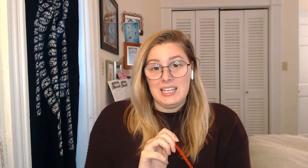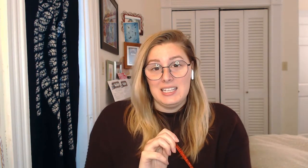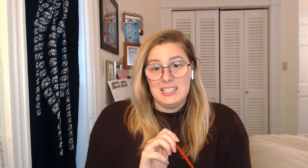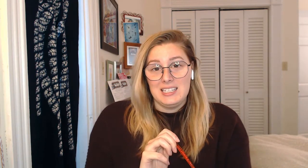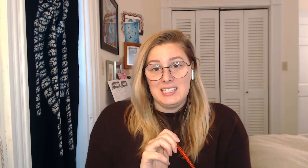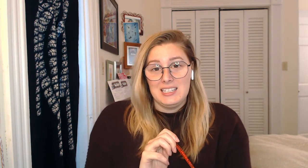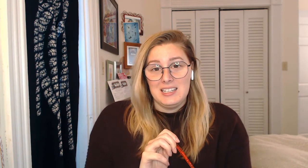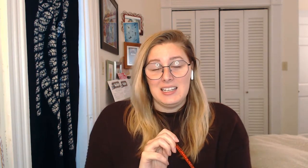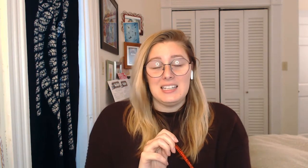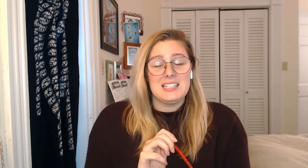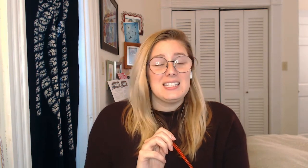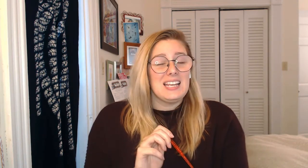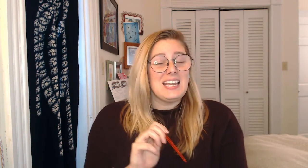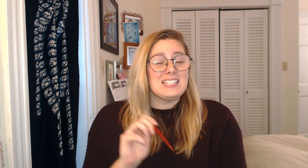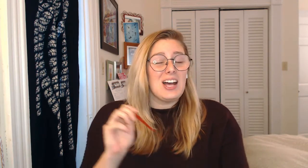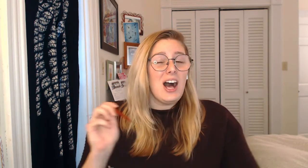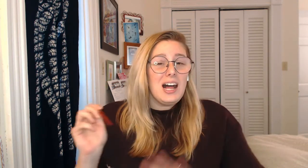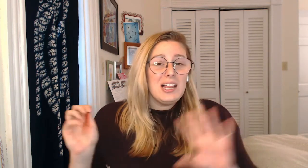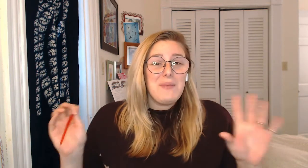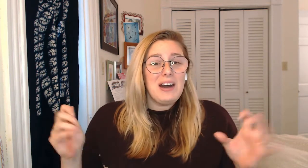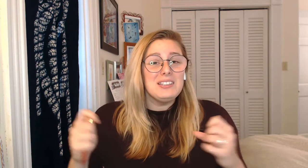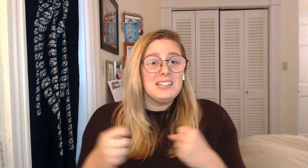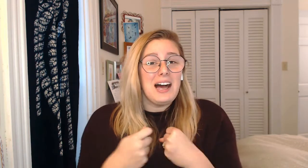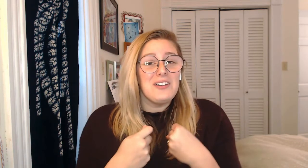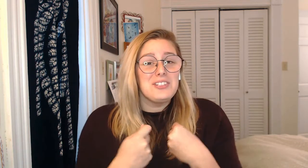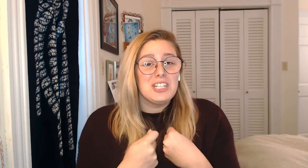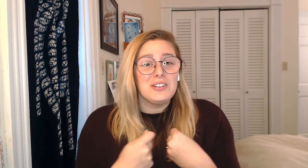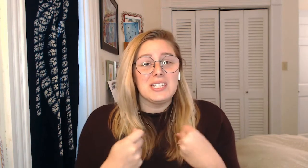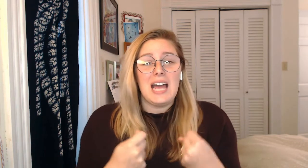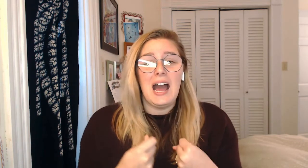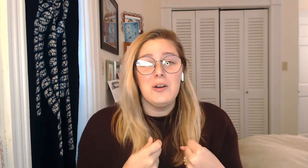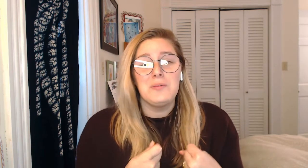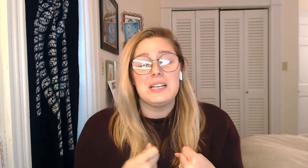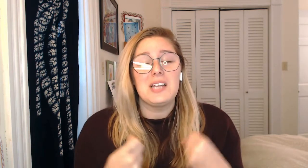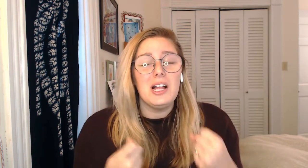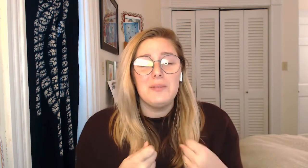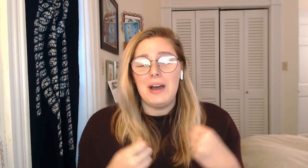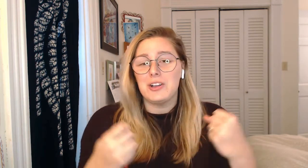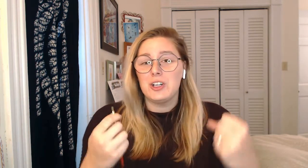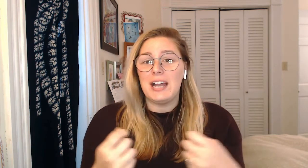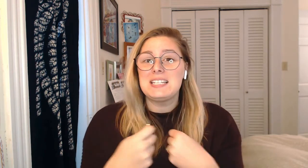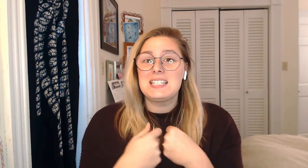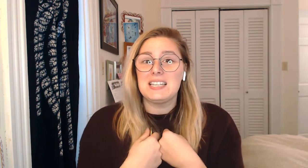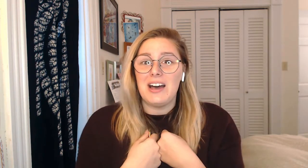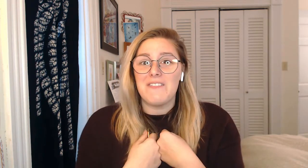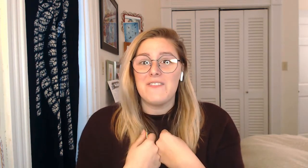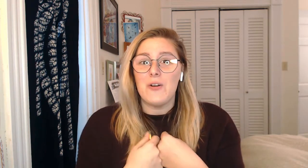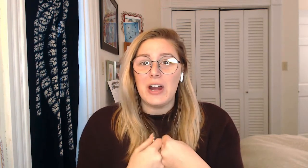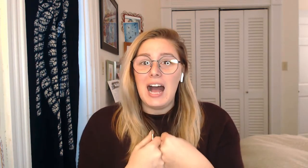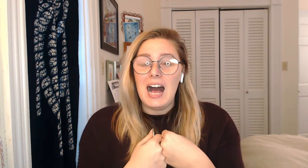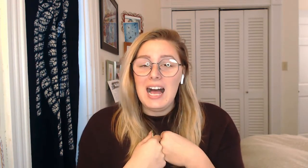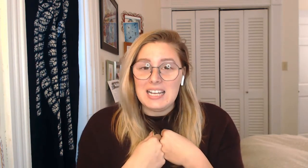it's all about love too. It's how, it's all about Christ's love for us.